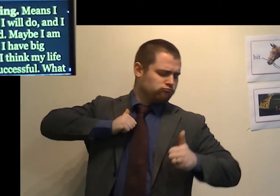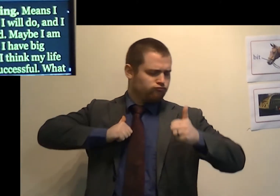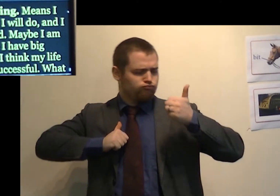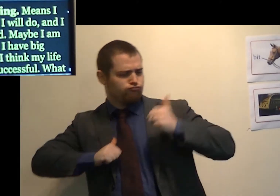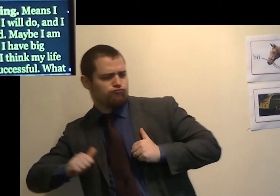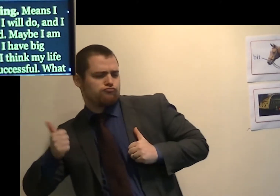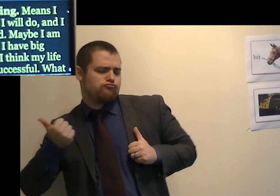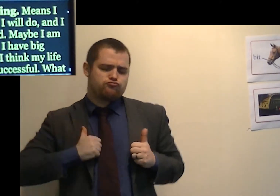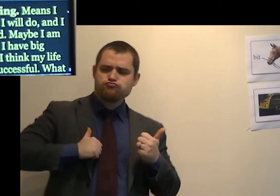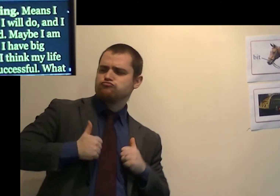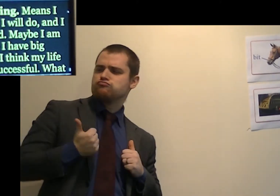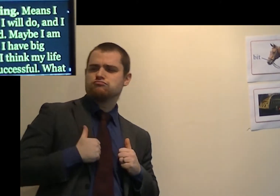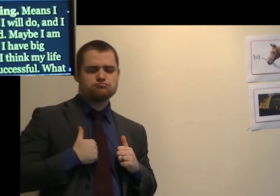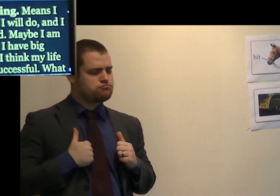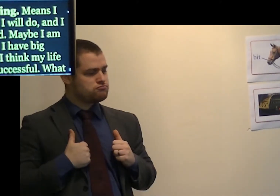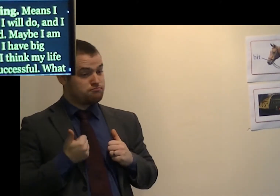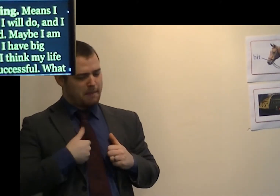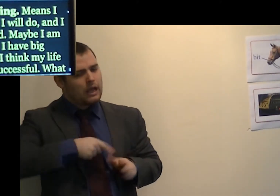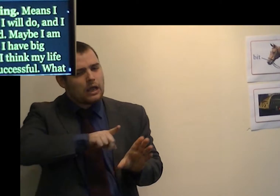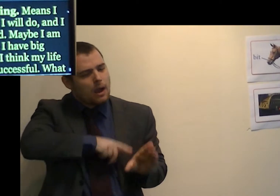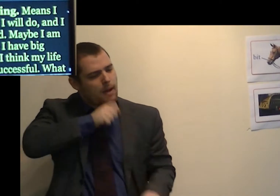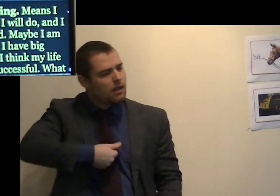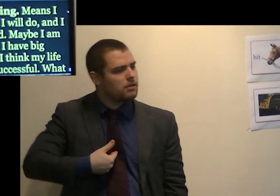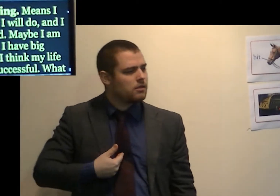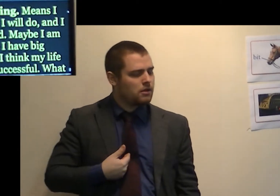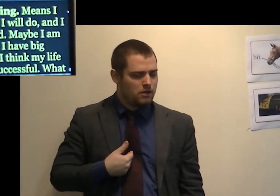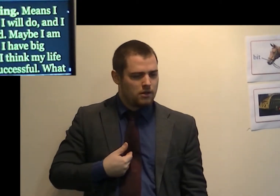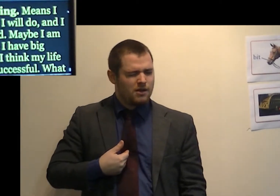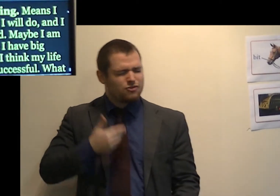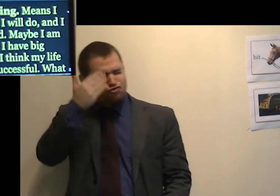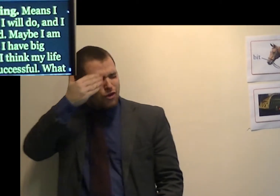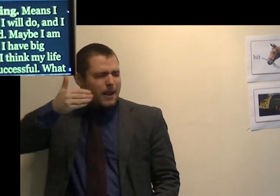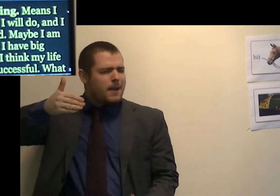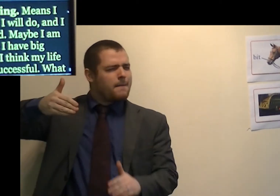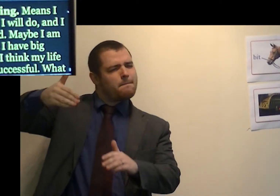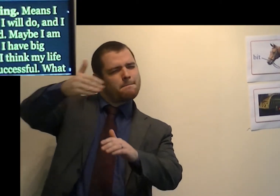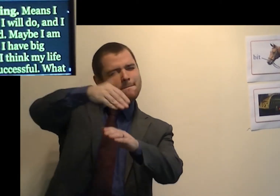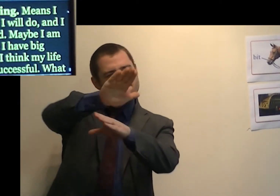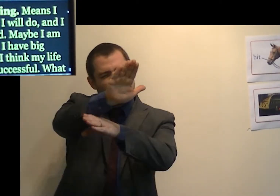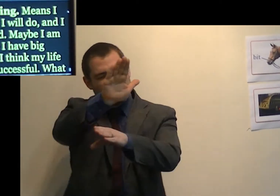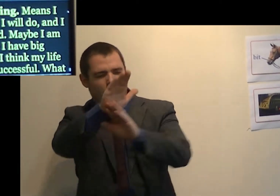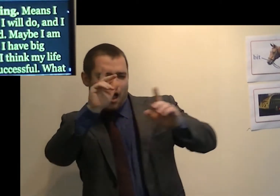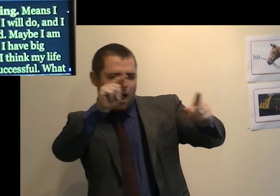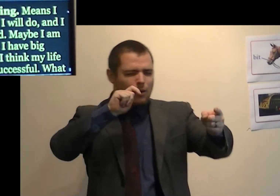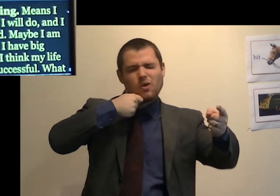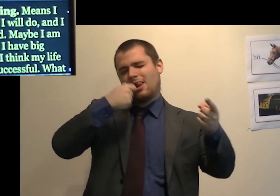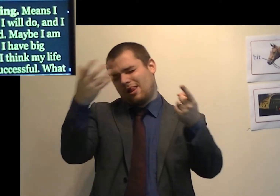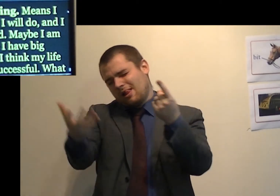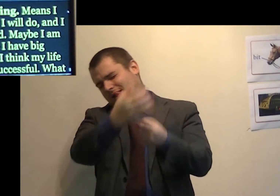Maybe I am done. I have big dreams. I think my life